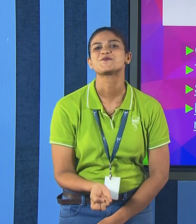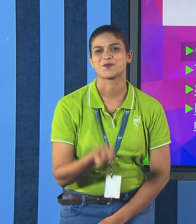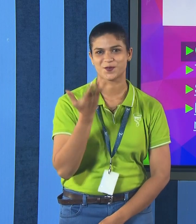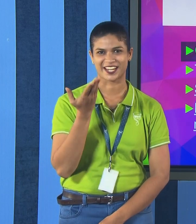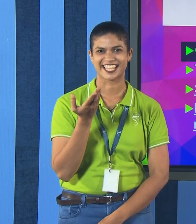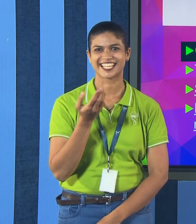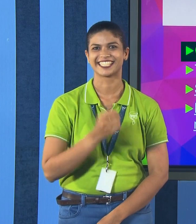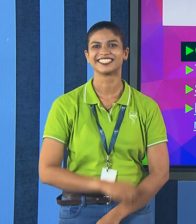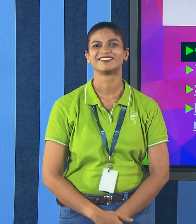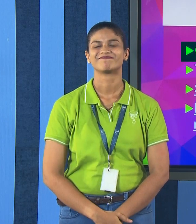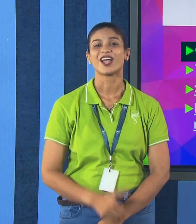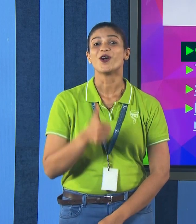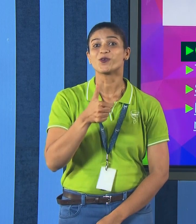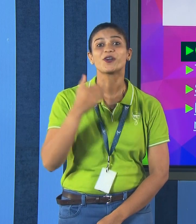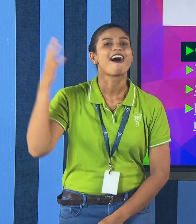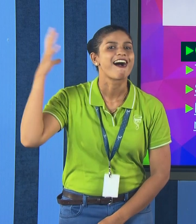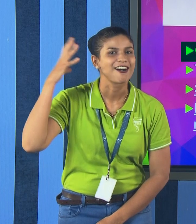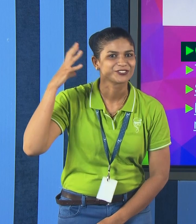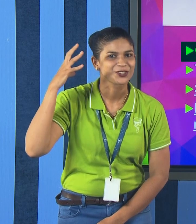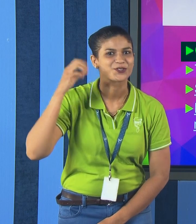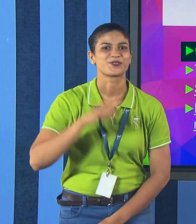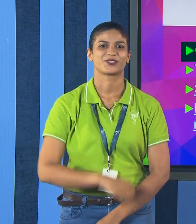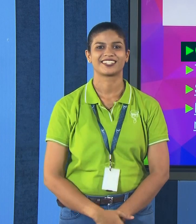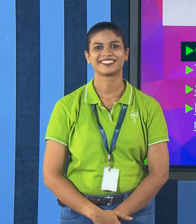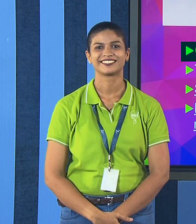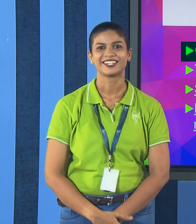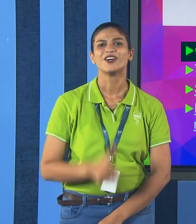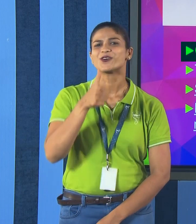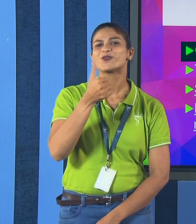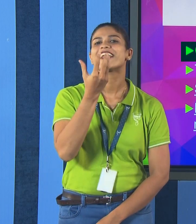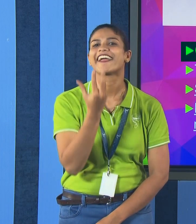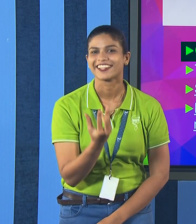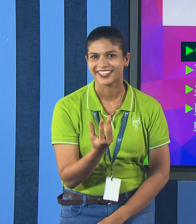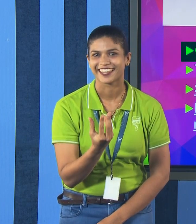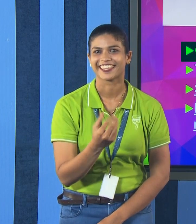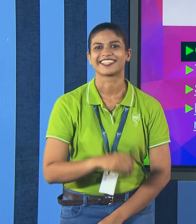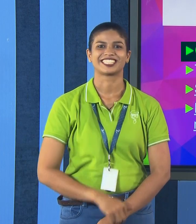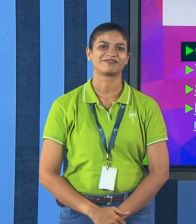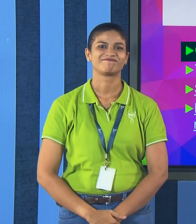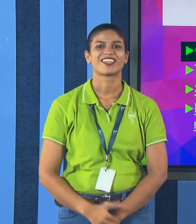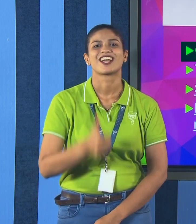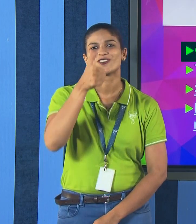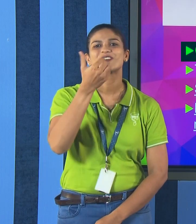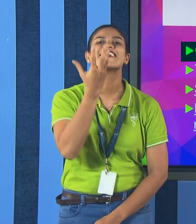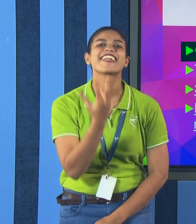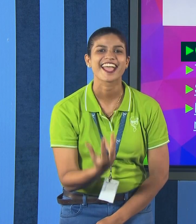Good morning. Good afternoon. Good evening. Good night.